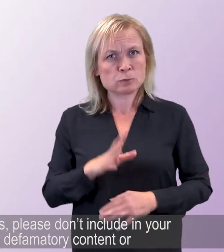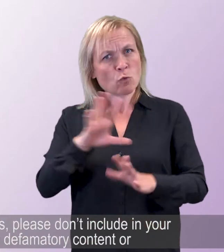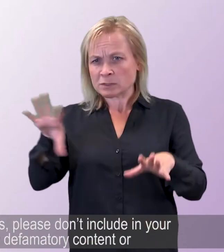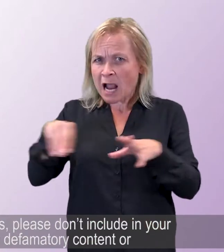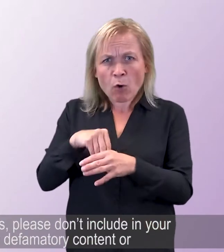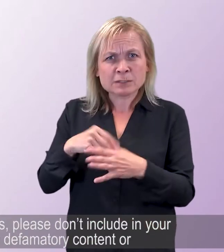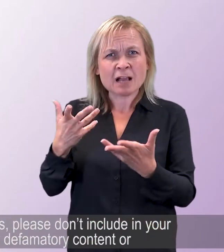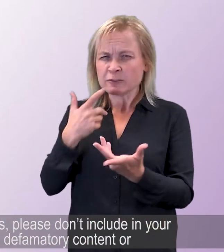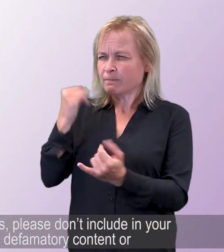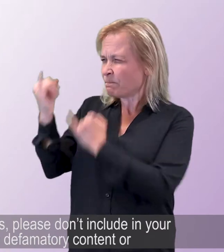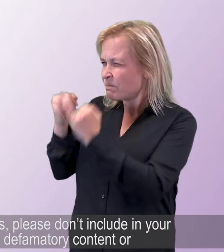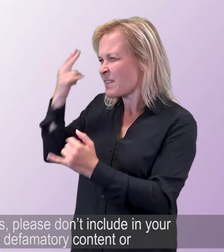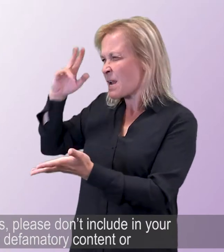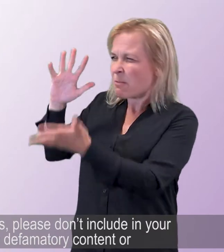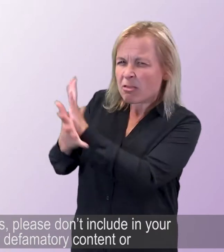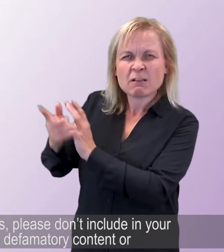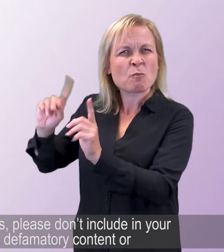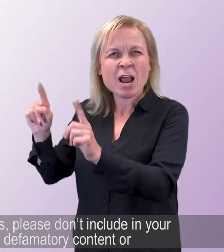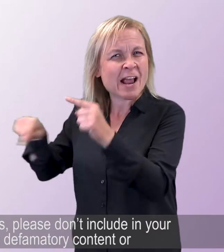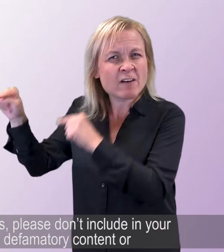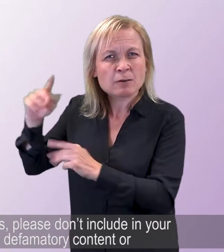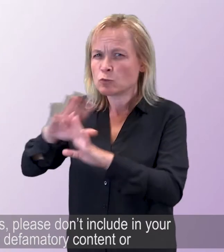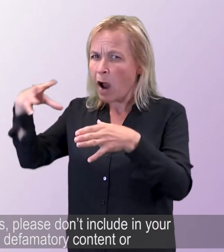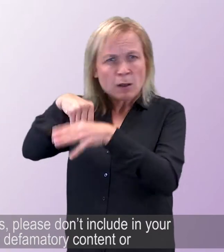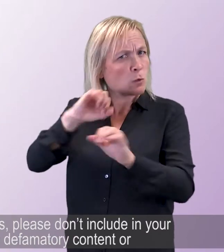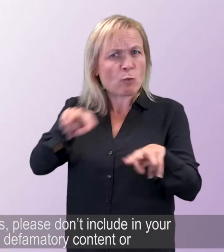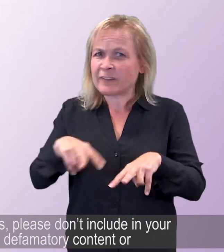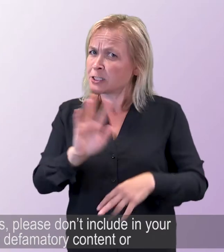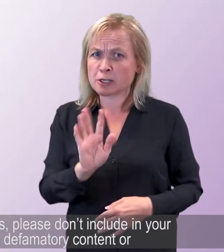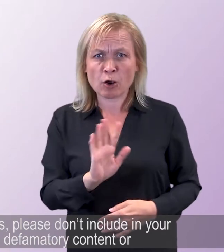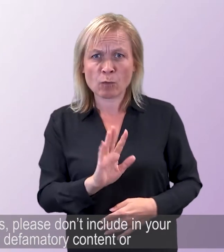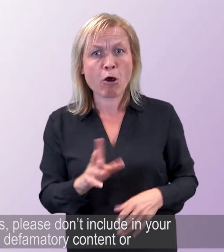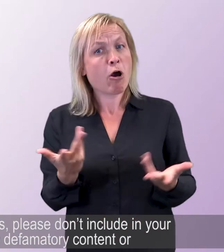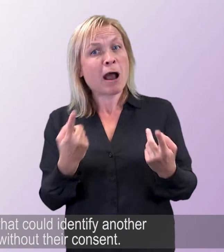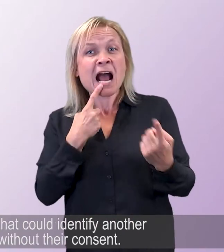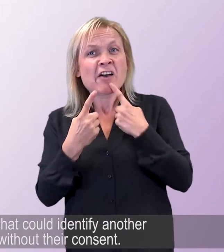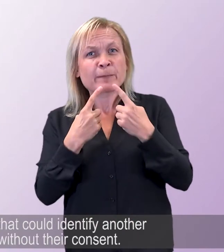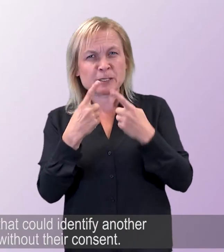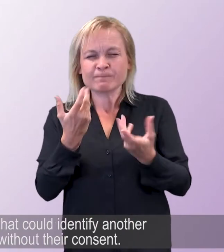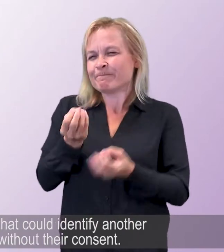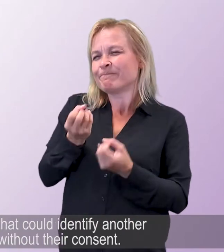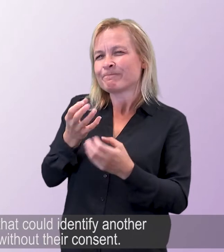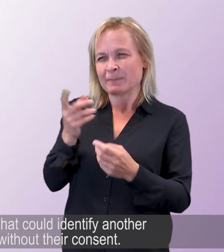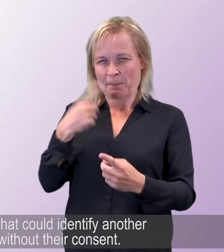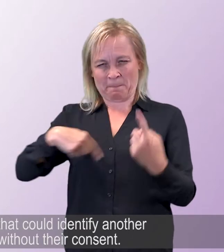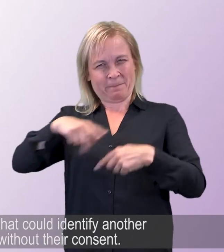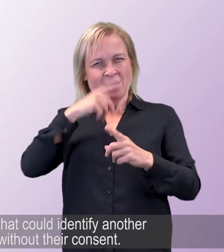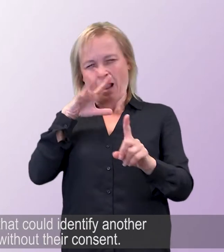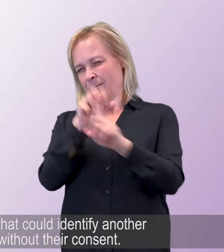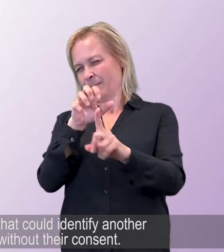For legal reasons, please don't include in your video any defamatory content or information that could identify another person without